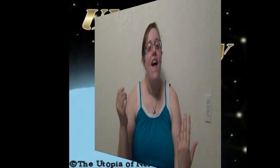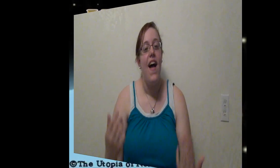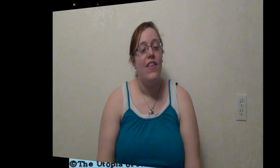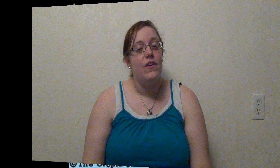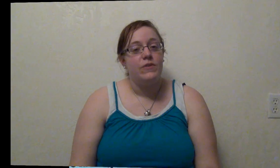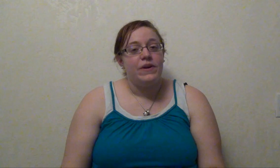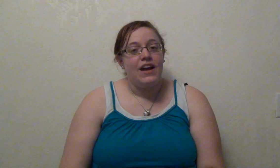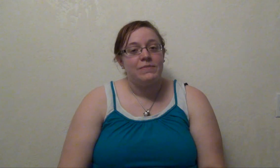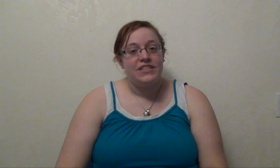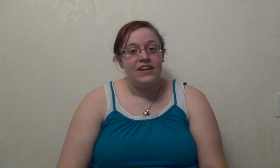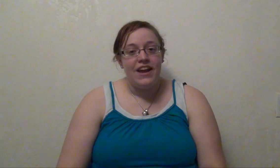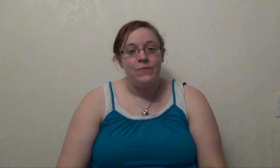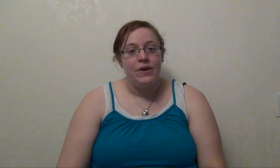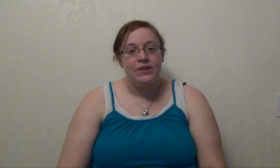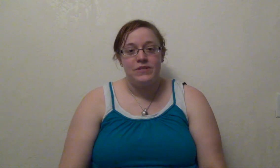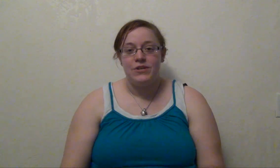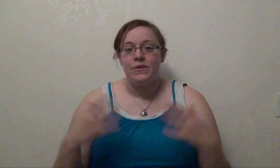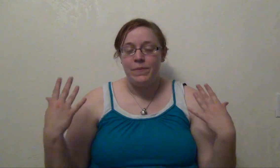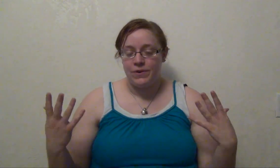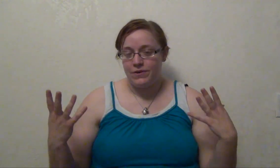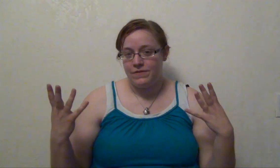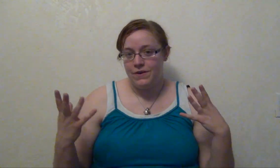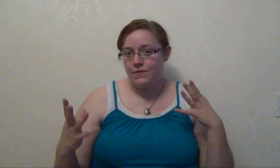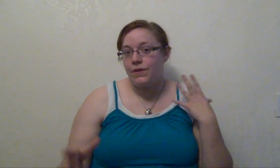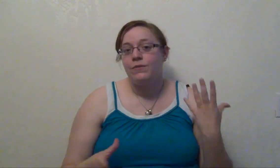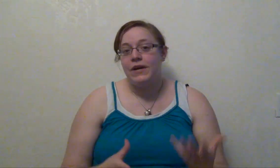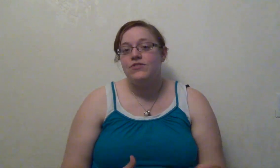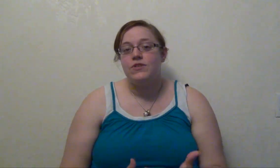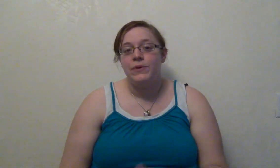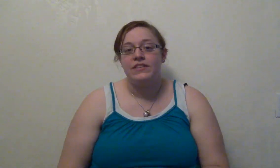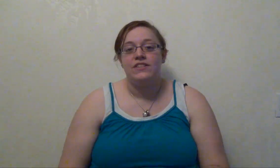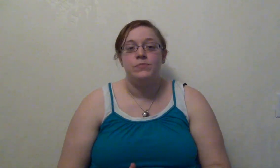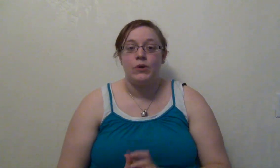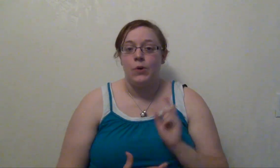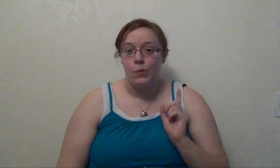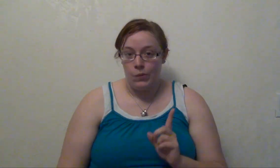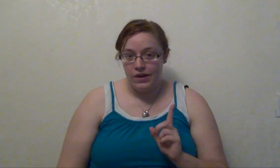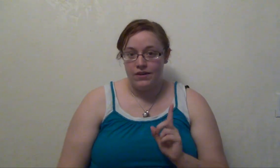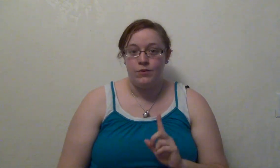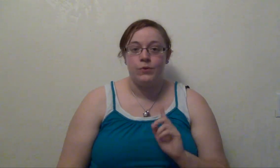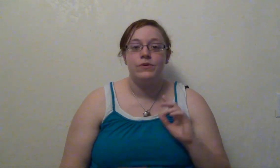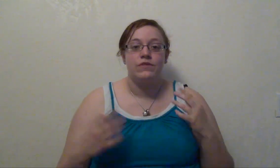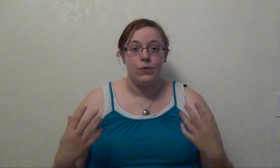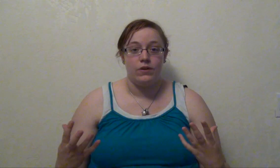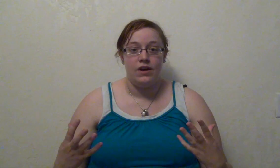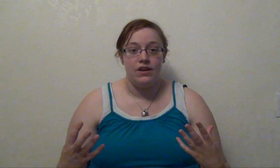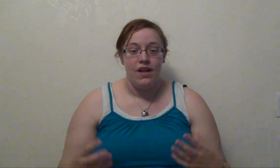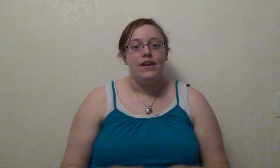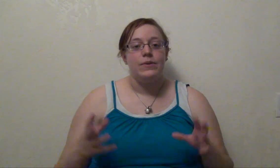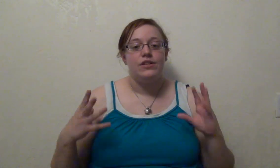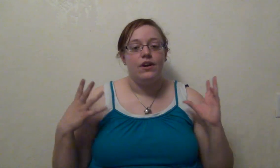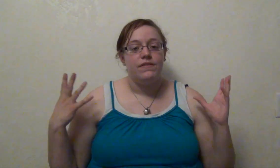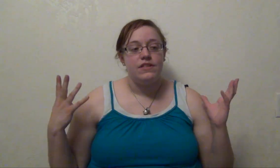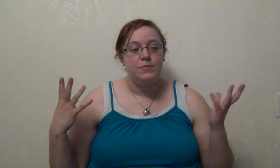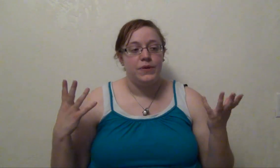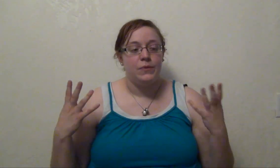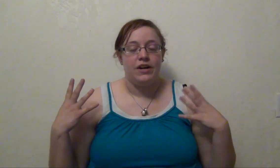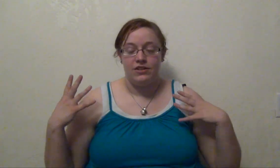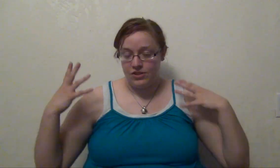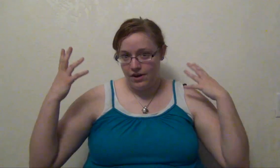Hello everyone, I'm Sarah and welcome to a book review for The Ranger's Apprentice Book 1, The Ruins of Gorlon. Now we start off in this book, we start